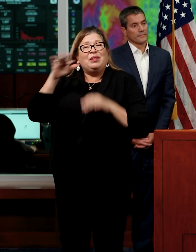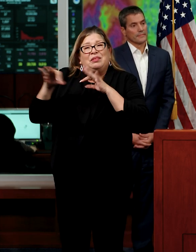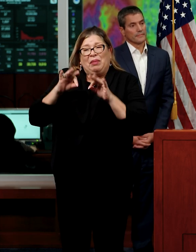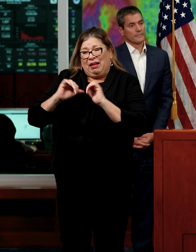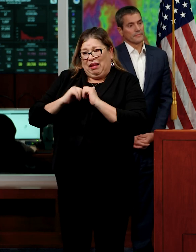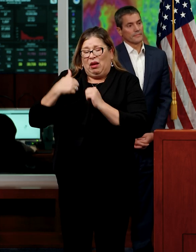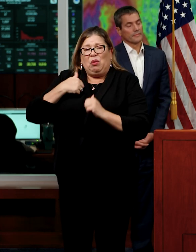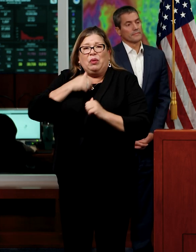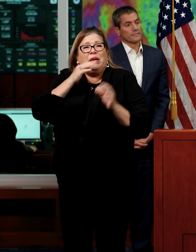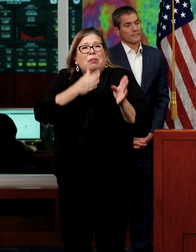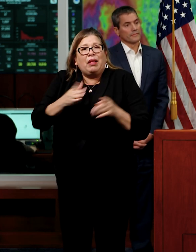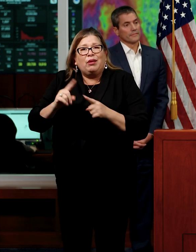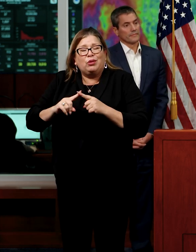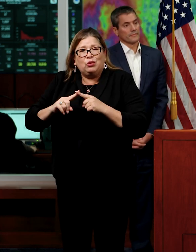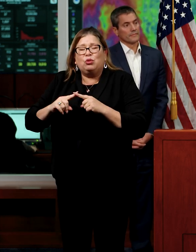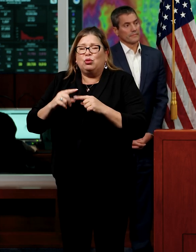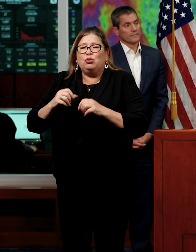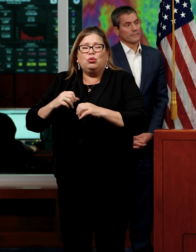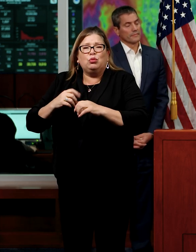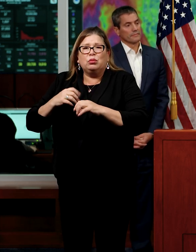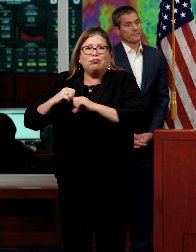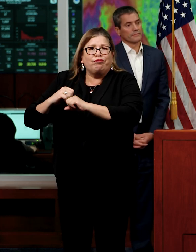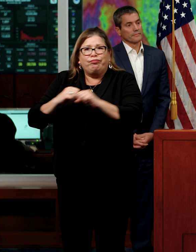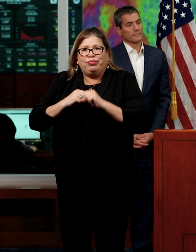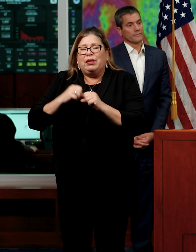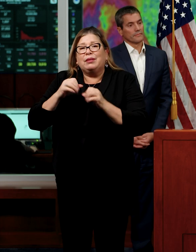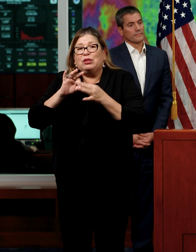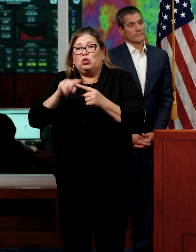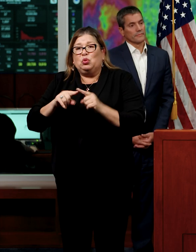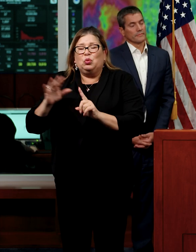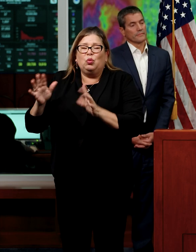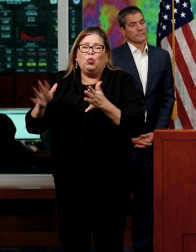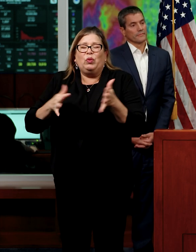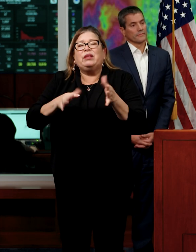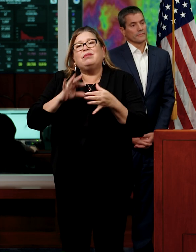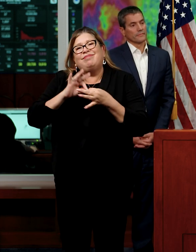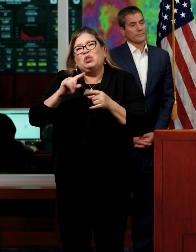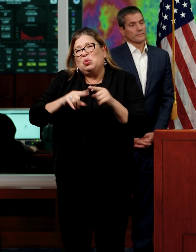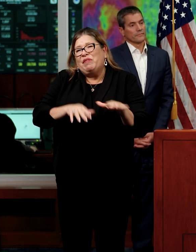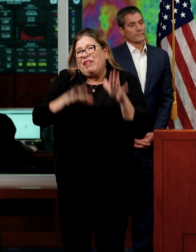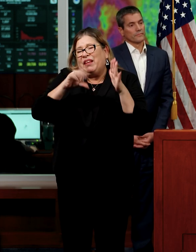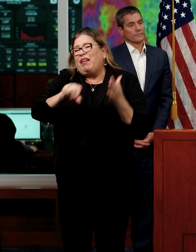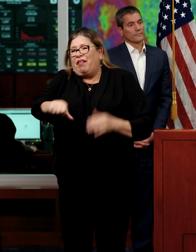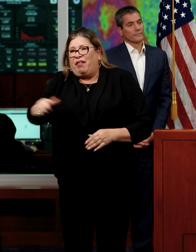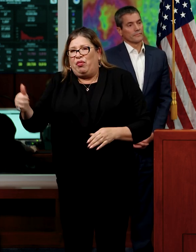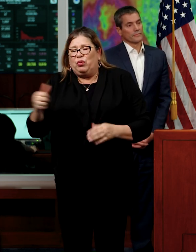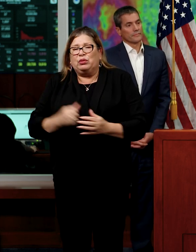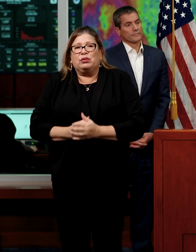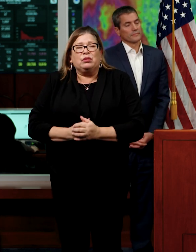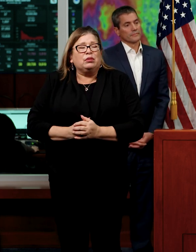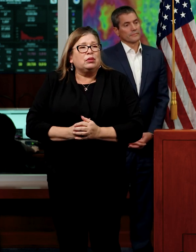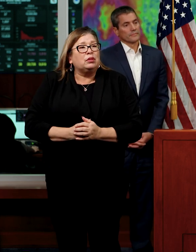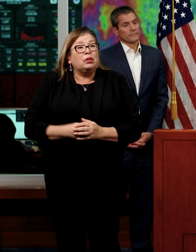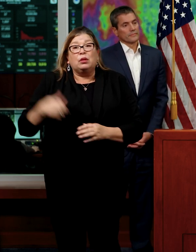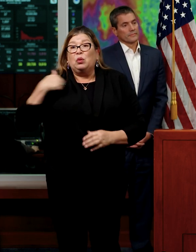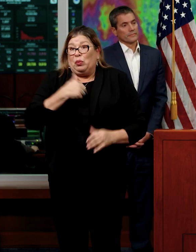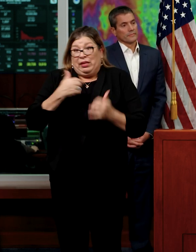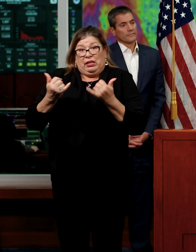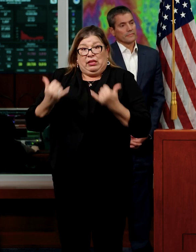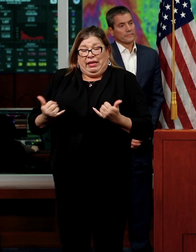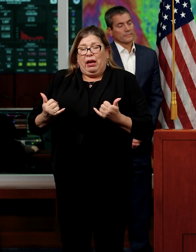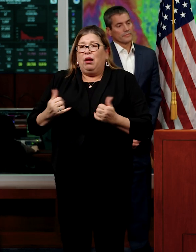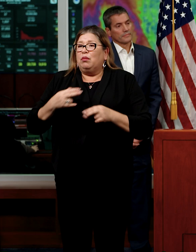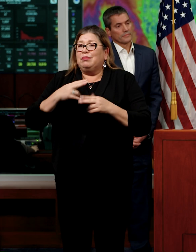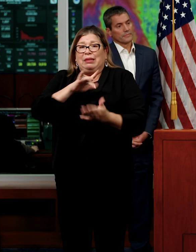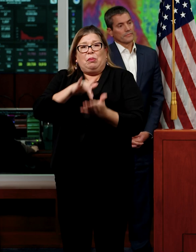those impacts besides flooding that comes with it as a result of high winds. We are in the middle of a flood